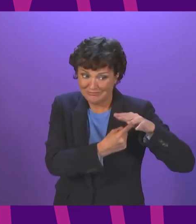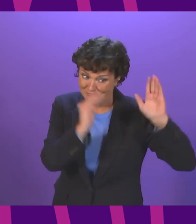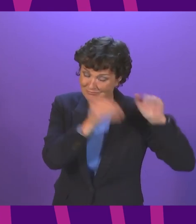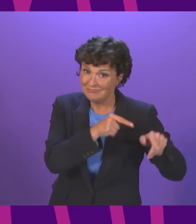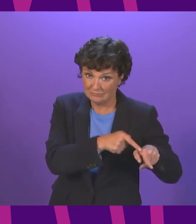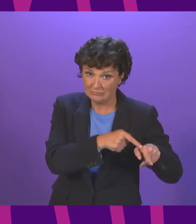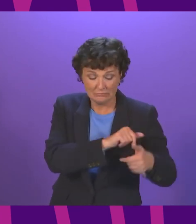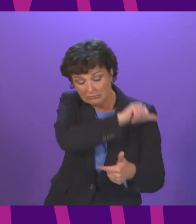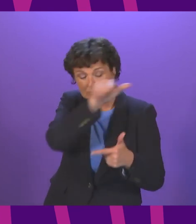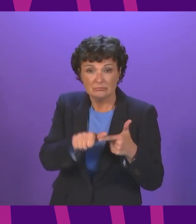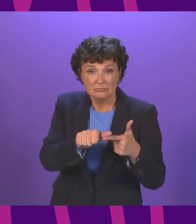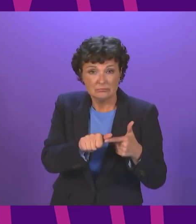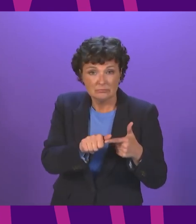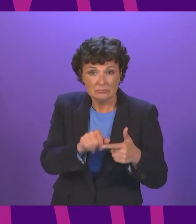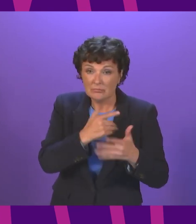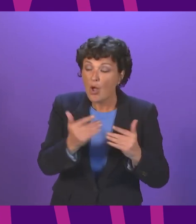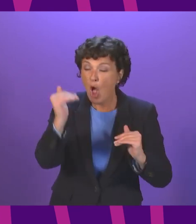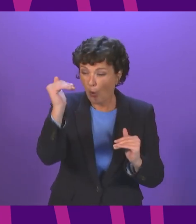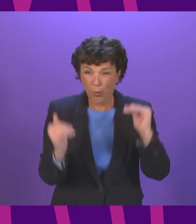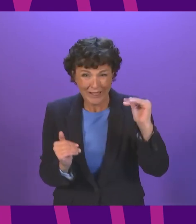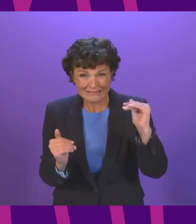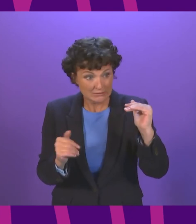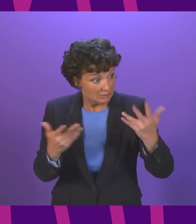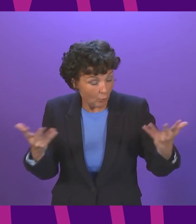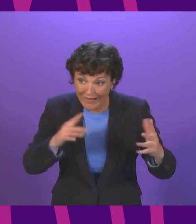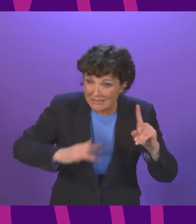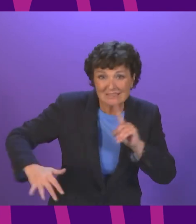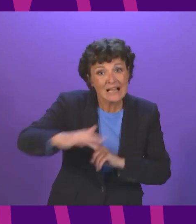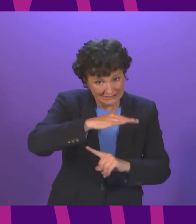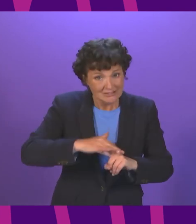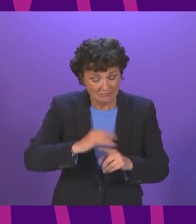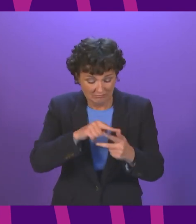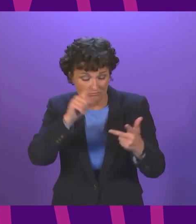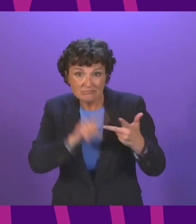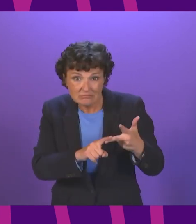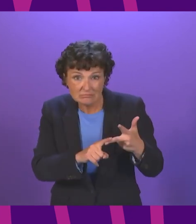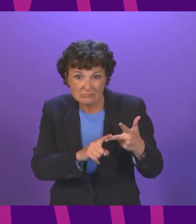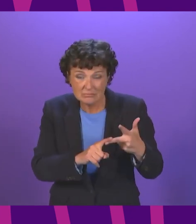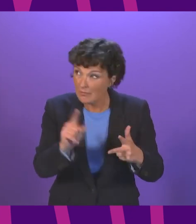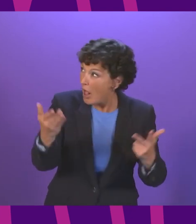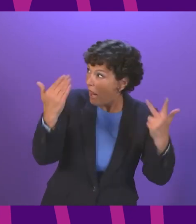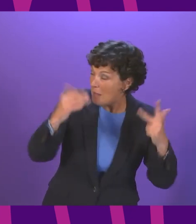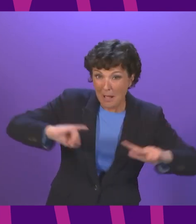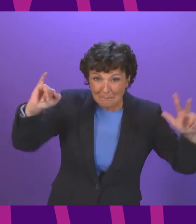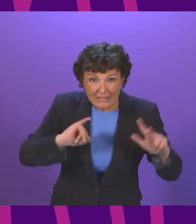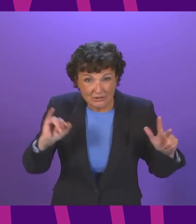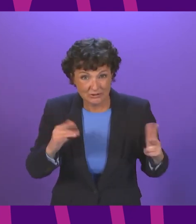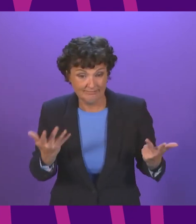the addressing of deep-seated inequalities in our society the confronting of the climate emergency